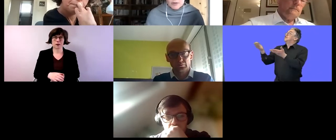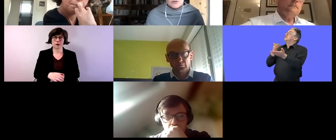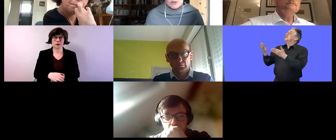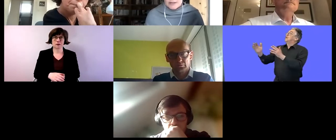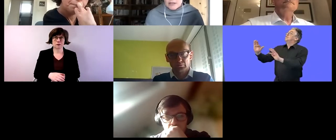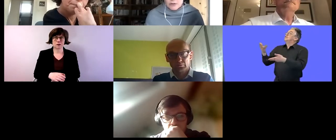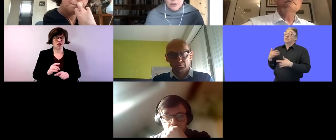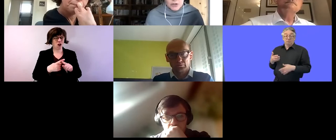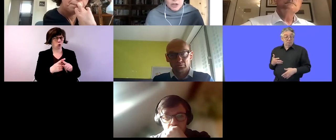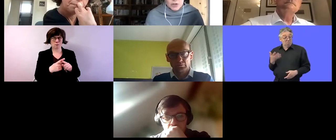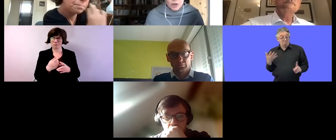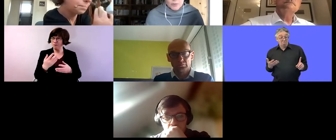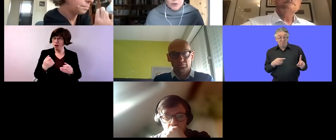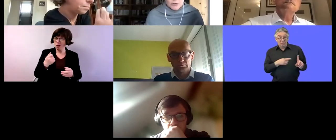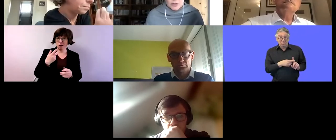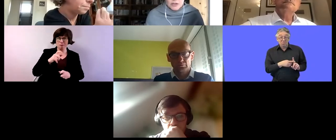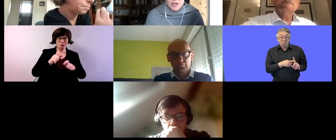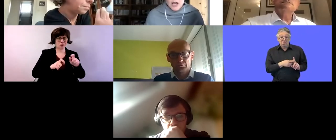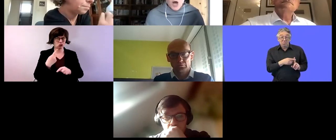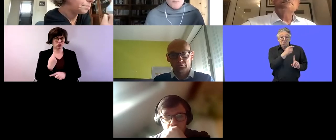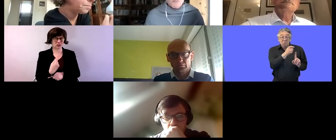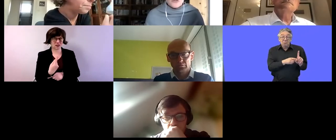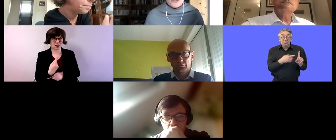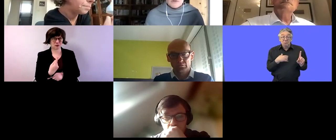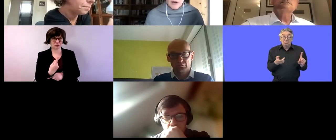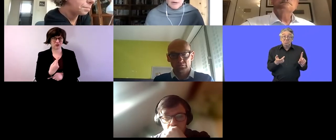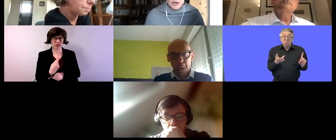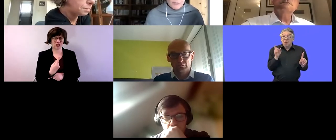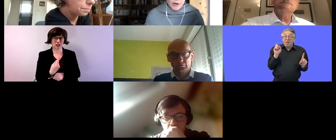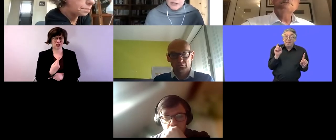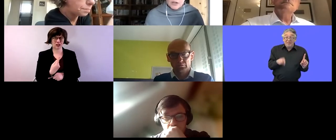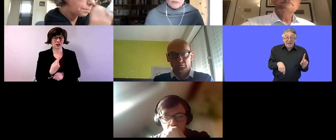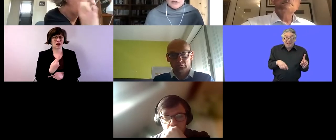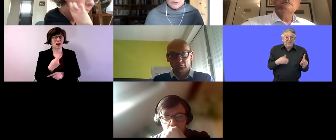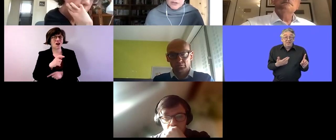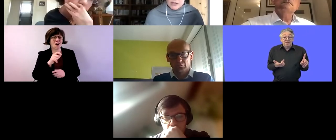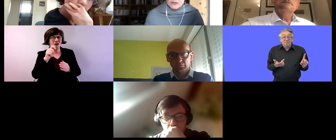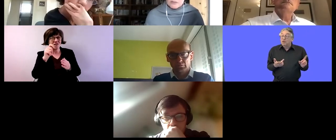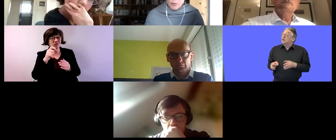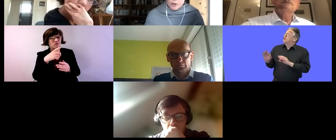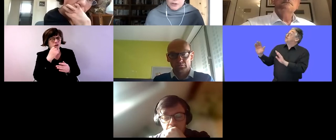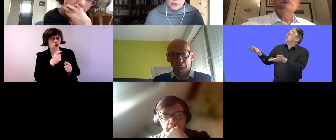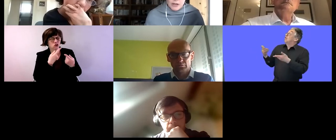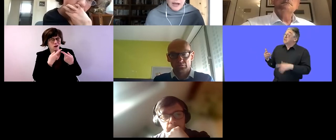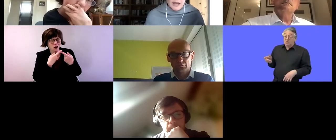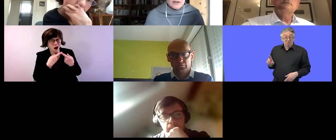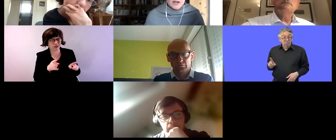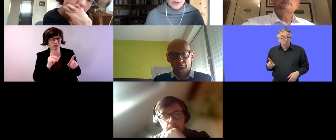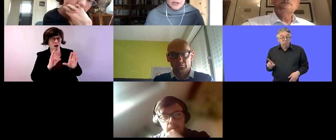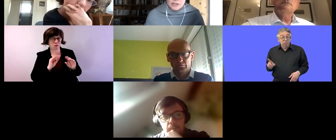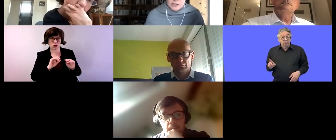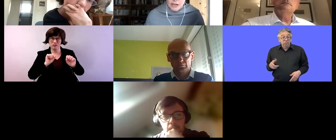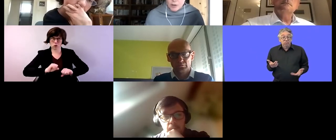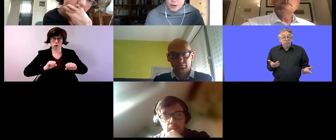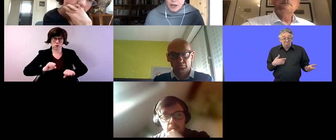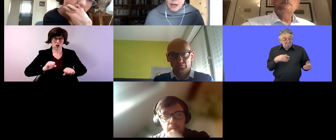employment or to seek other education opportunities but they were very afraid of losing support uh if